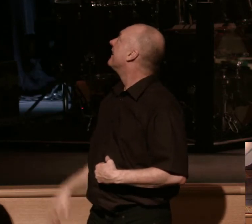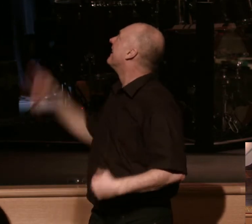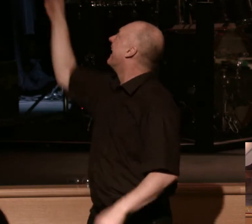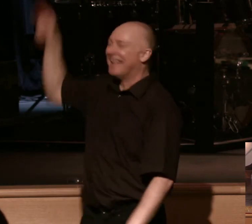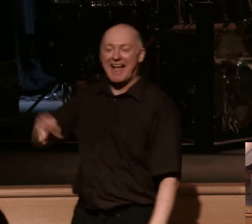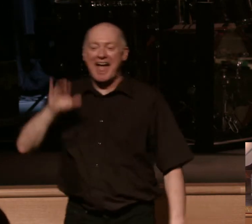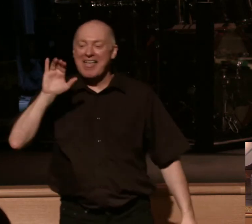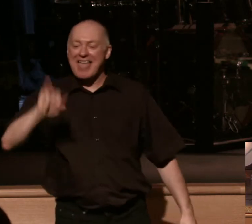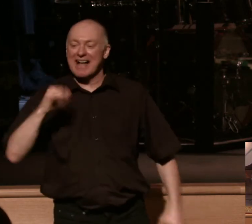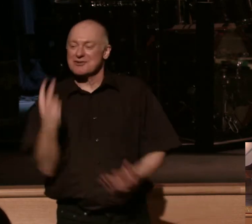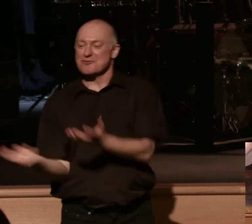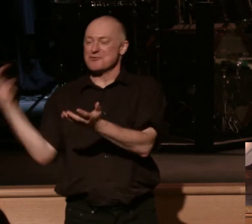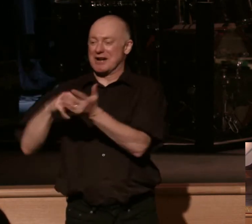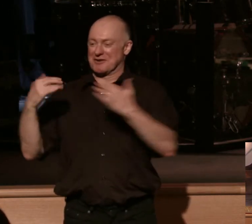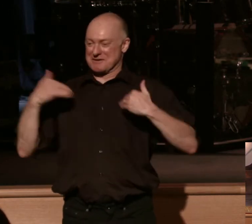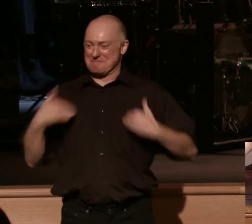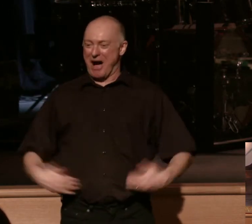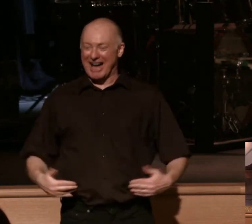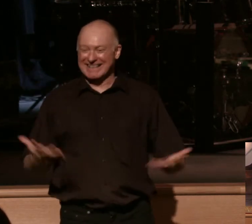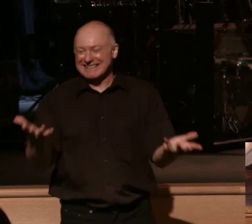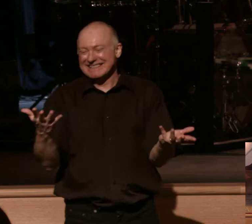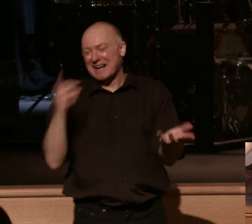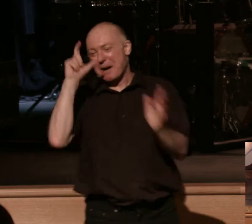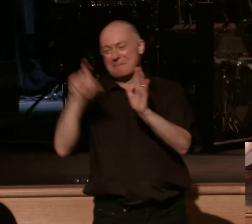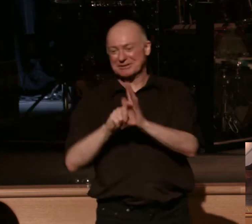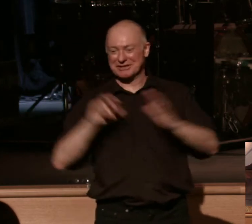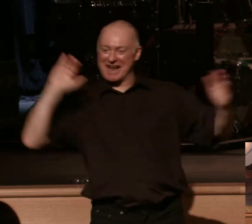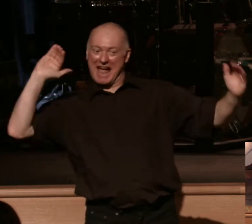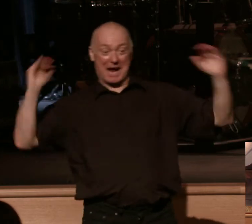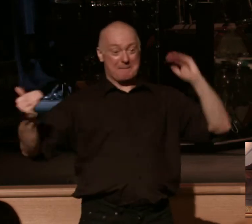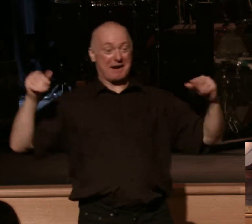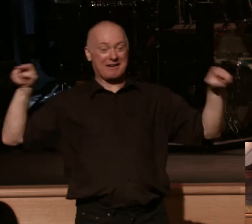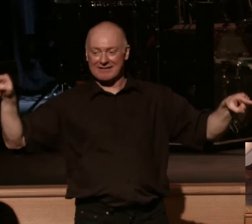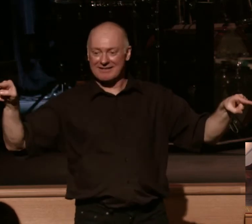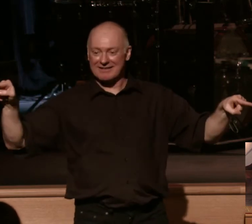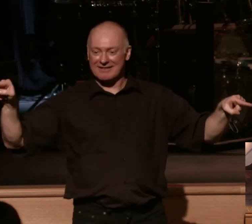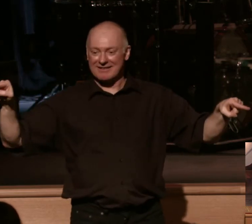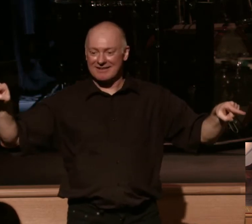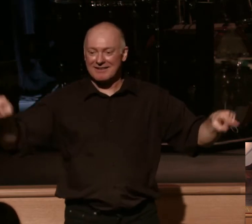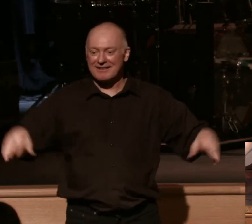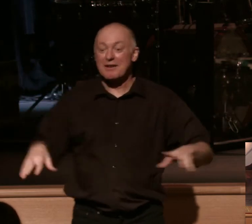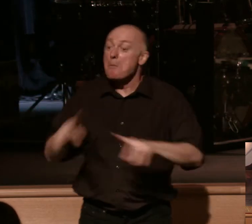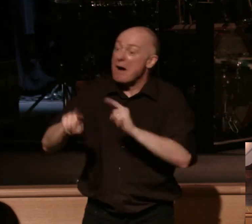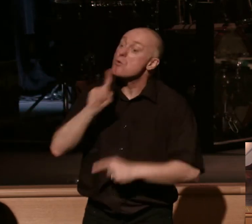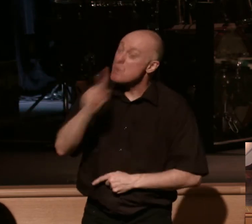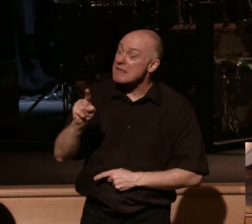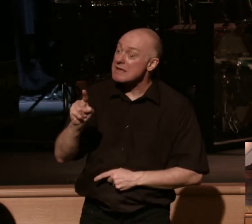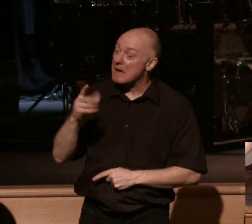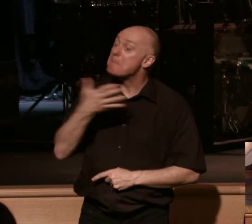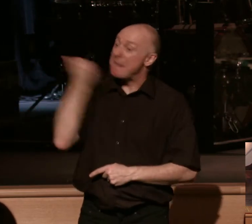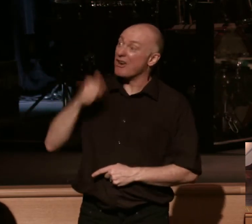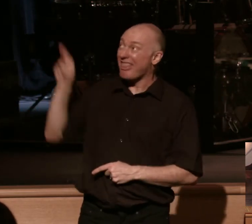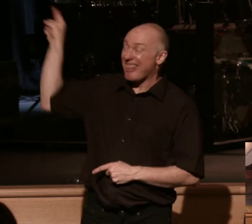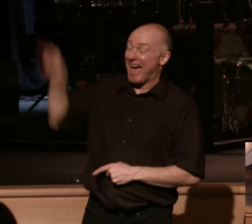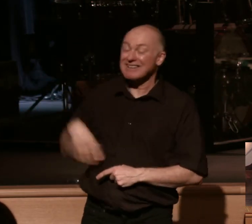okay? Alright? So that, but this doesn't do it justice. When you compare earthly,